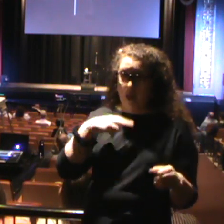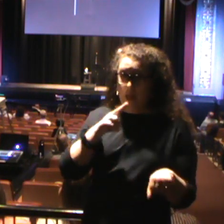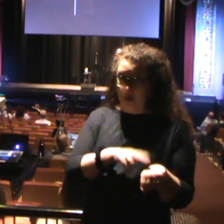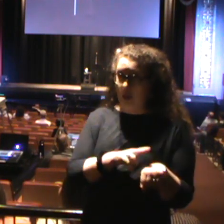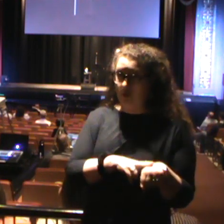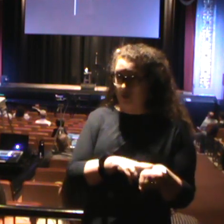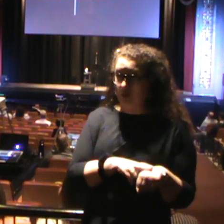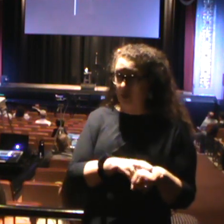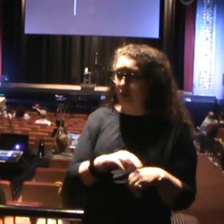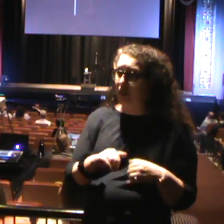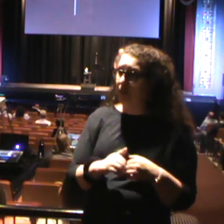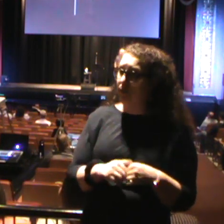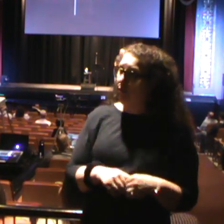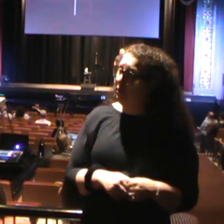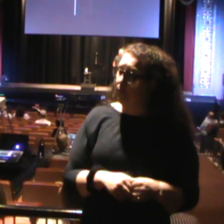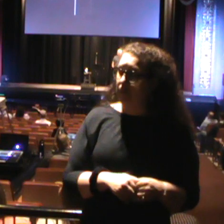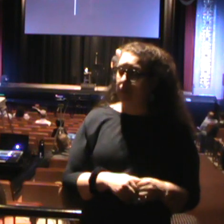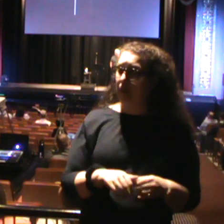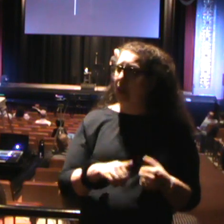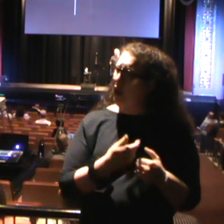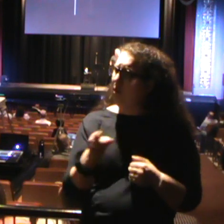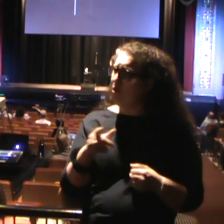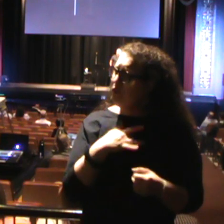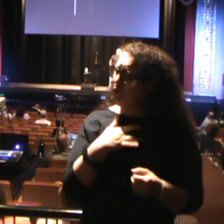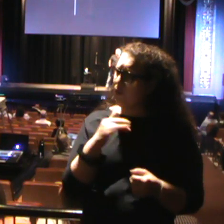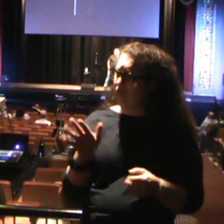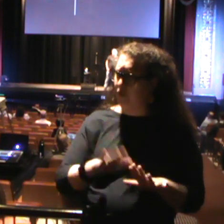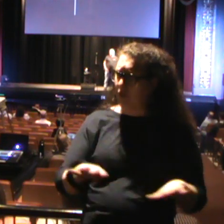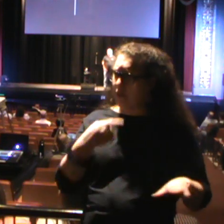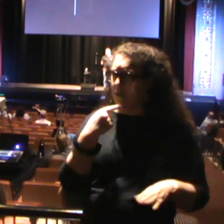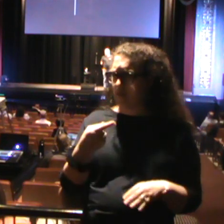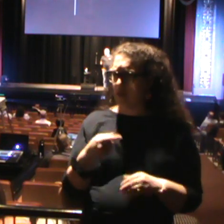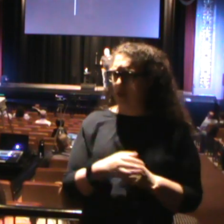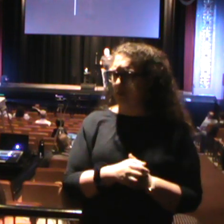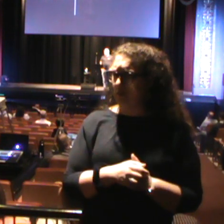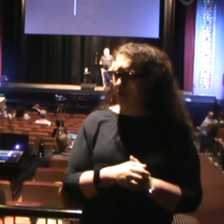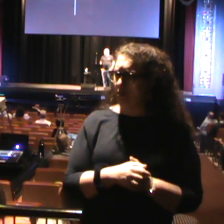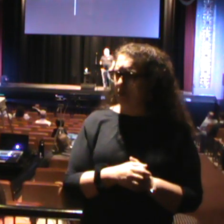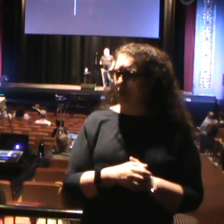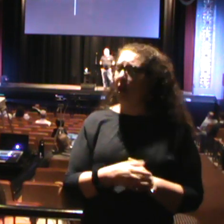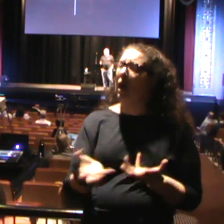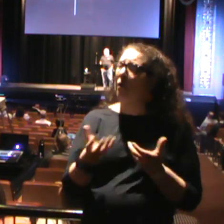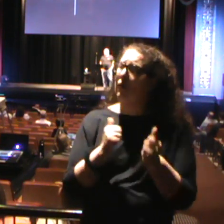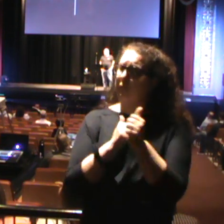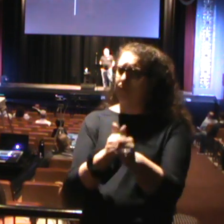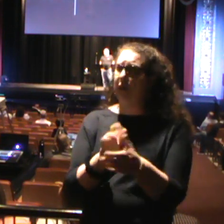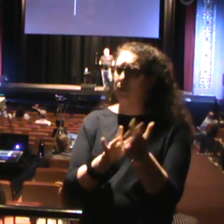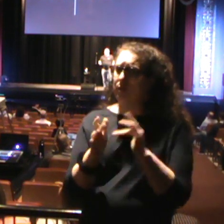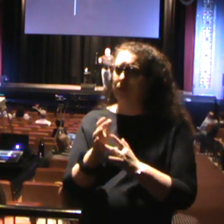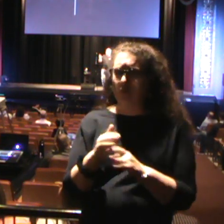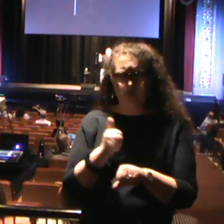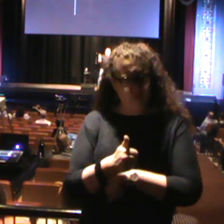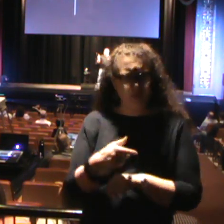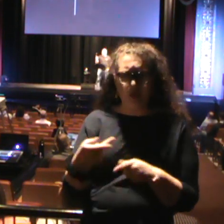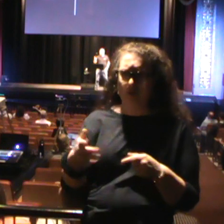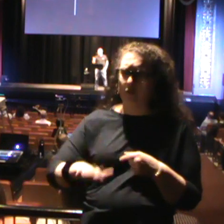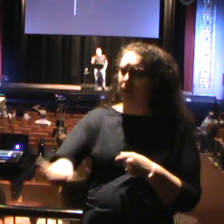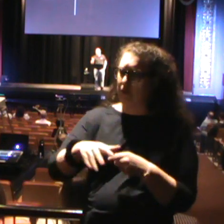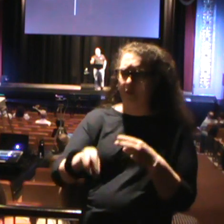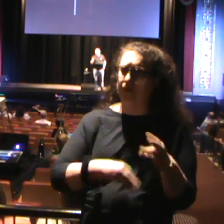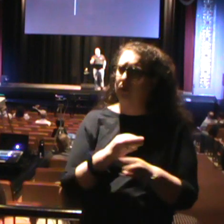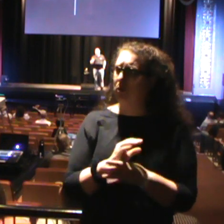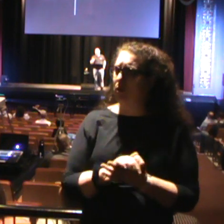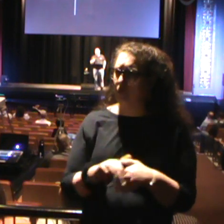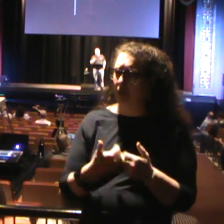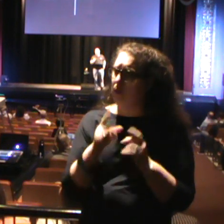children came up to you and said that they wanted to follow Jesus in some of the most dangerous places in the world? How would you respond?